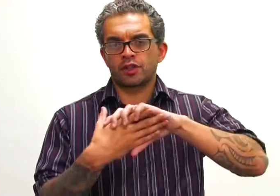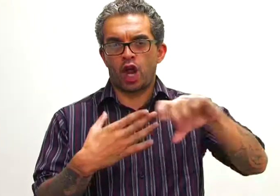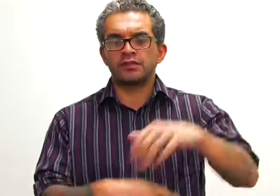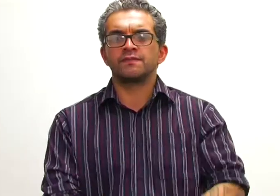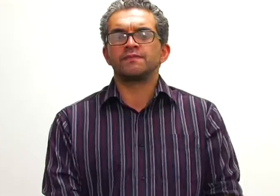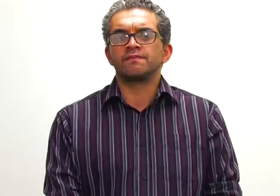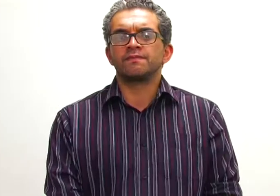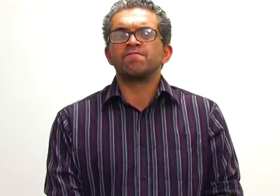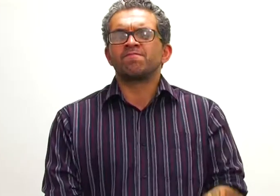$55.